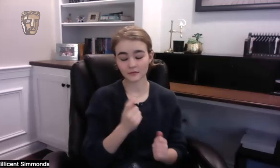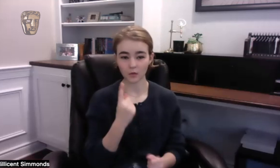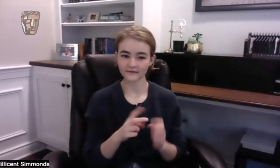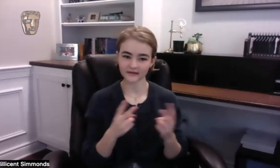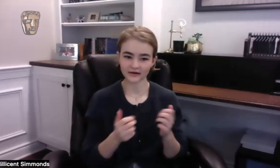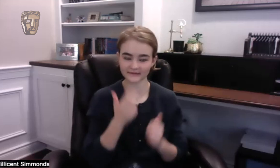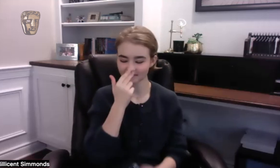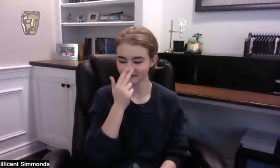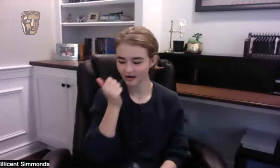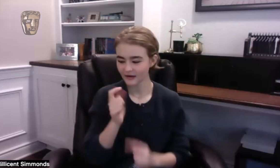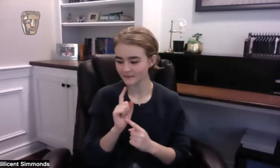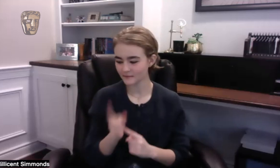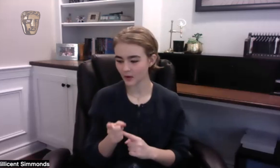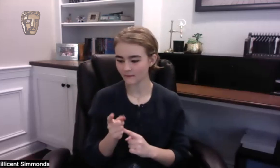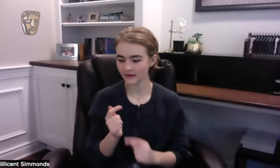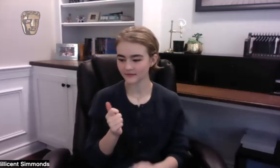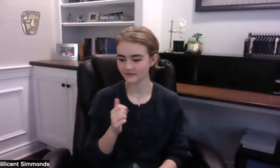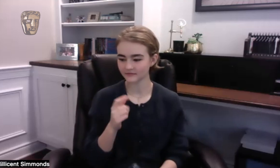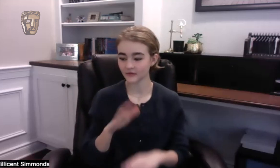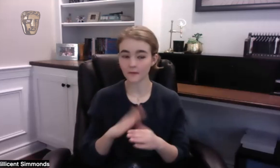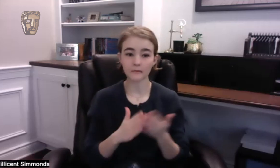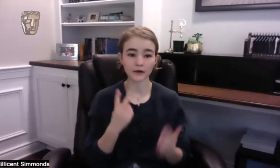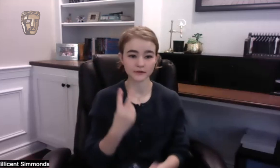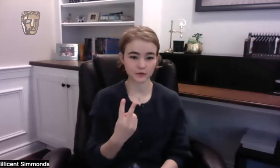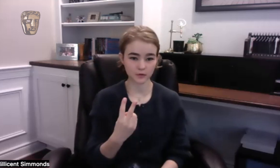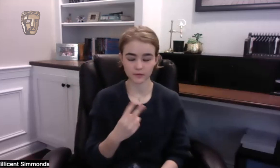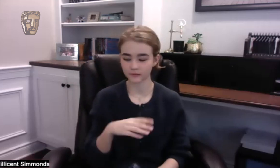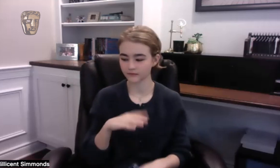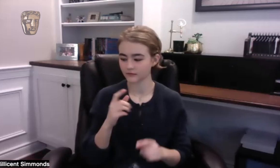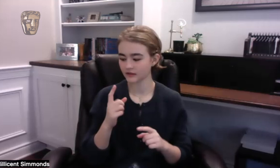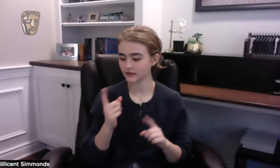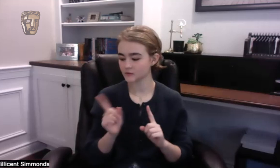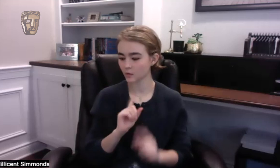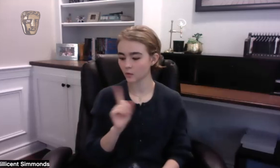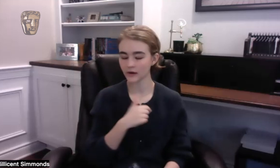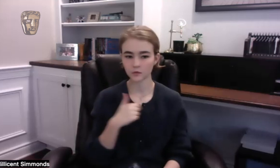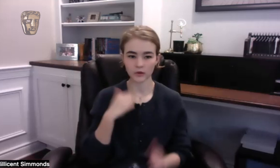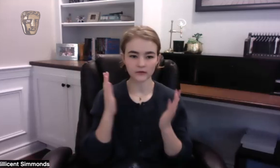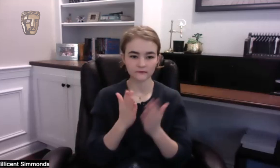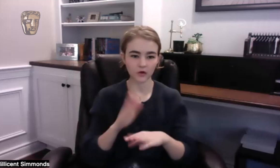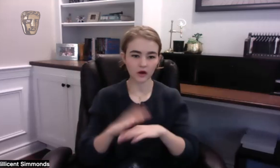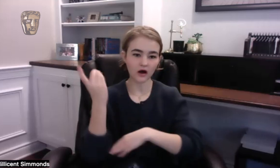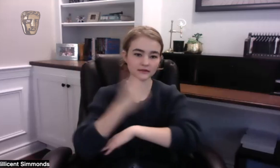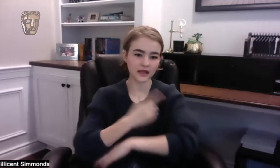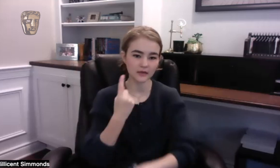There was a funny moment actually on part two and it was day